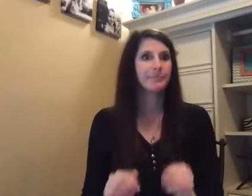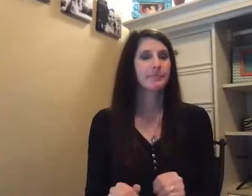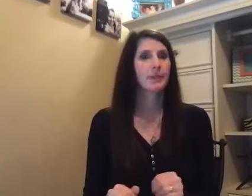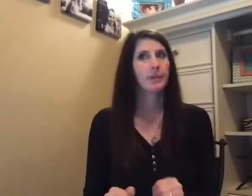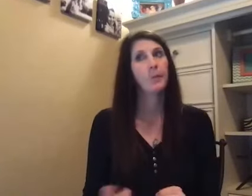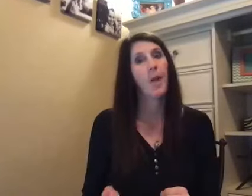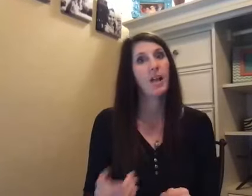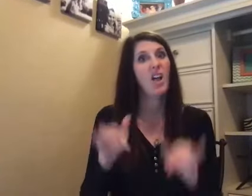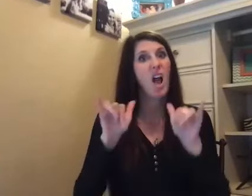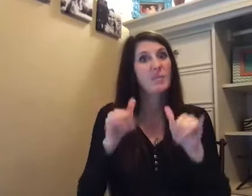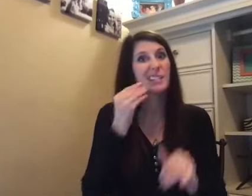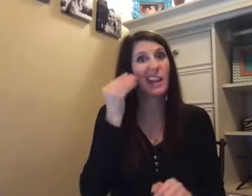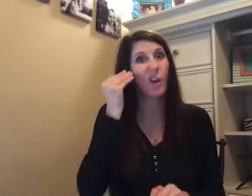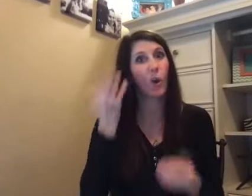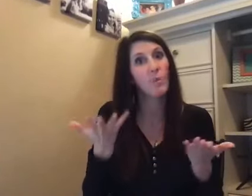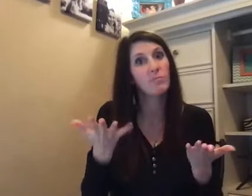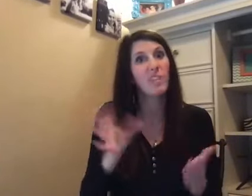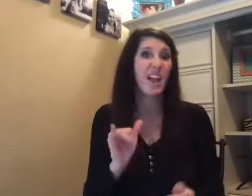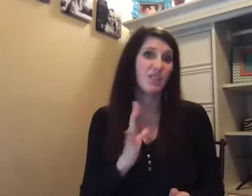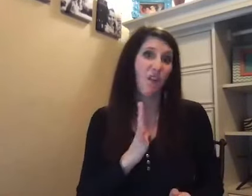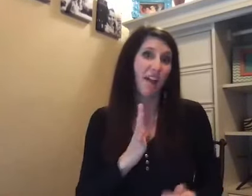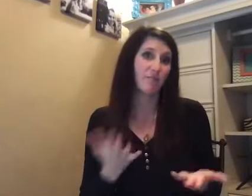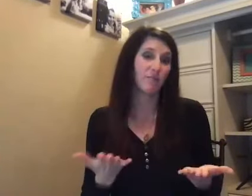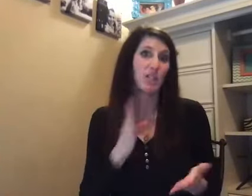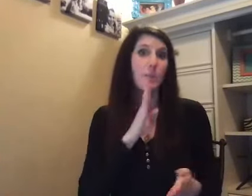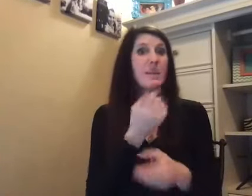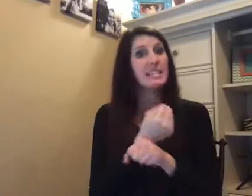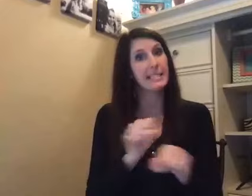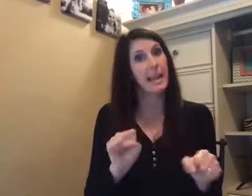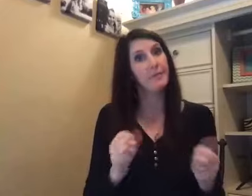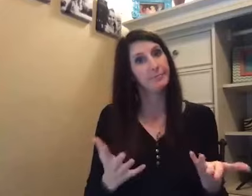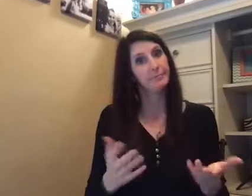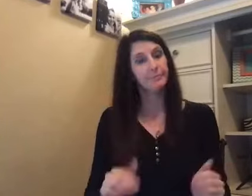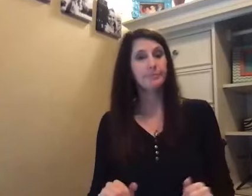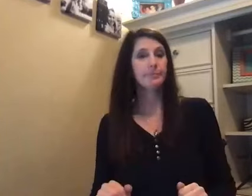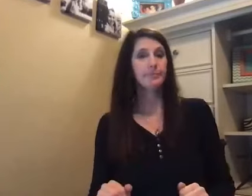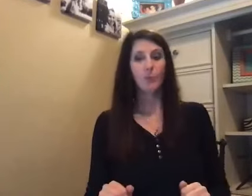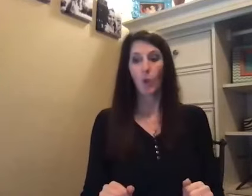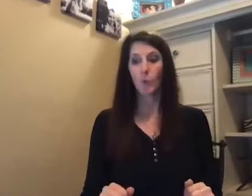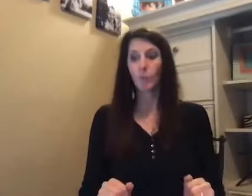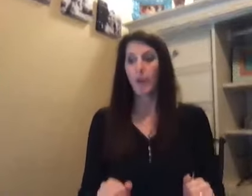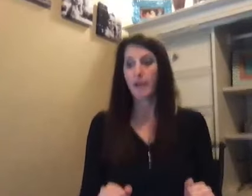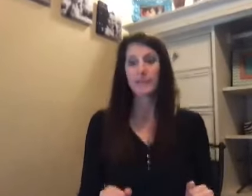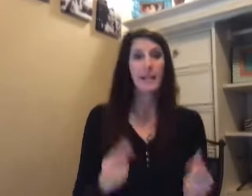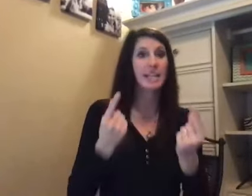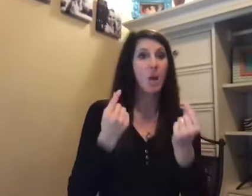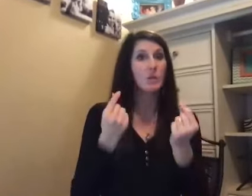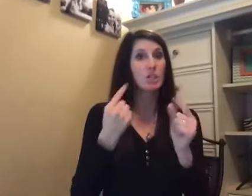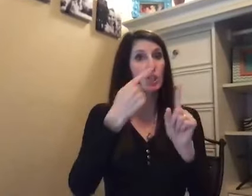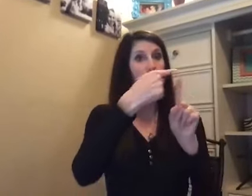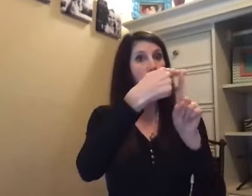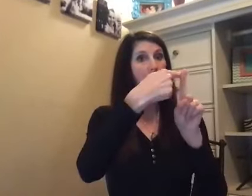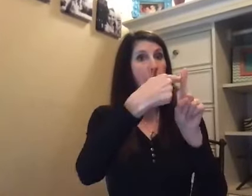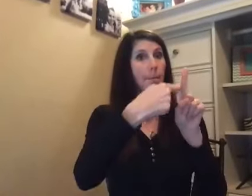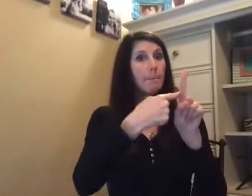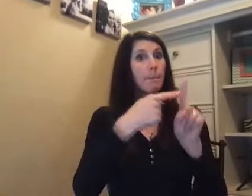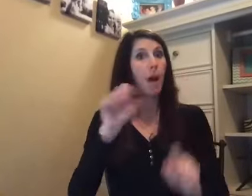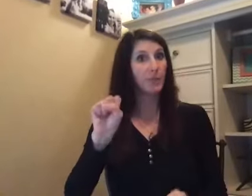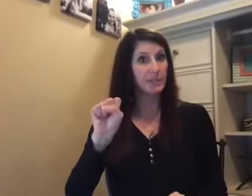Sunday. I stayed home. That's fine. Should be safe. All right. Now we do months.